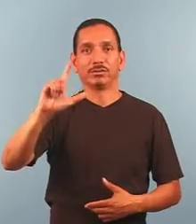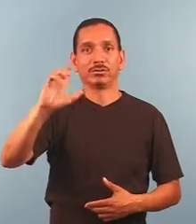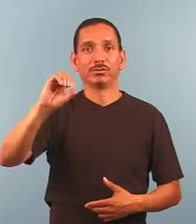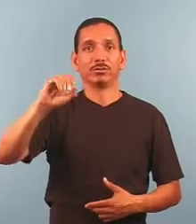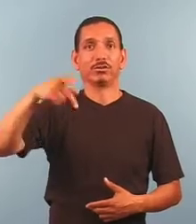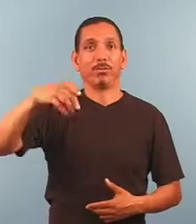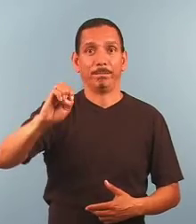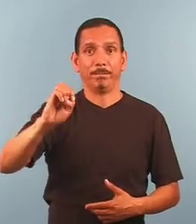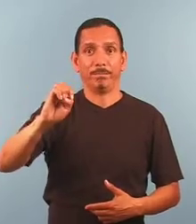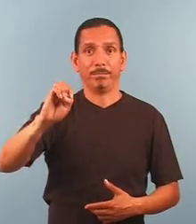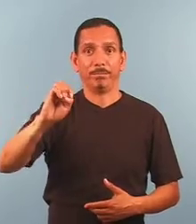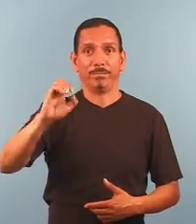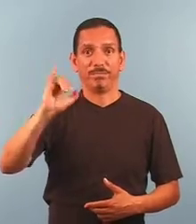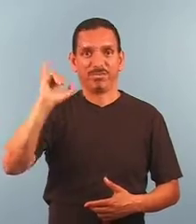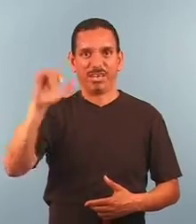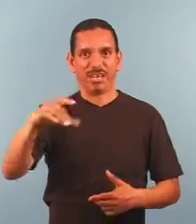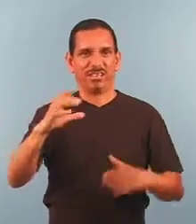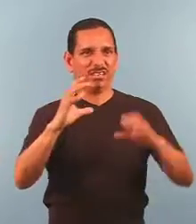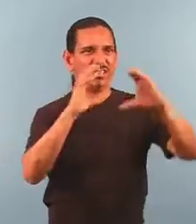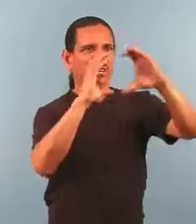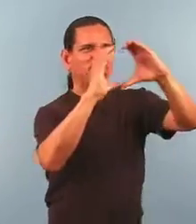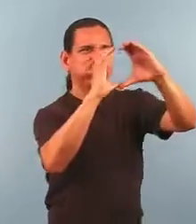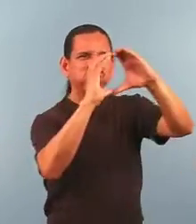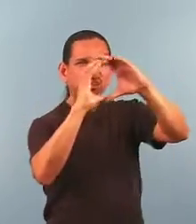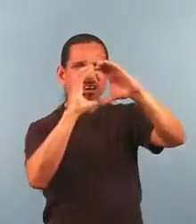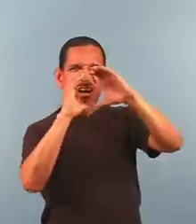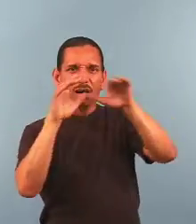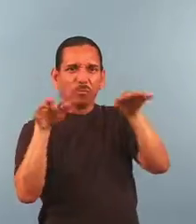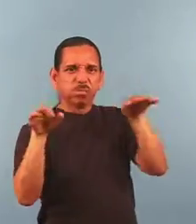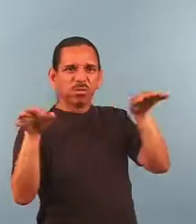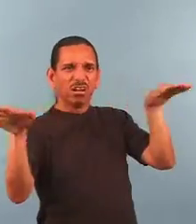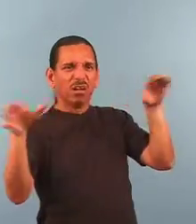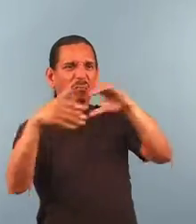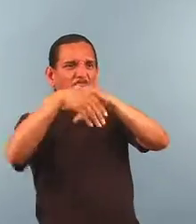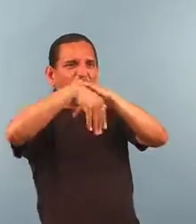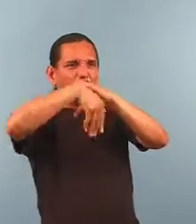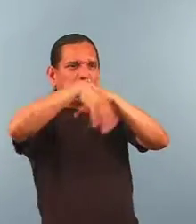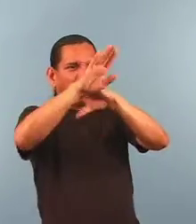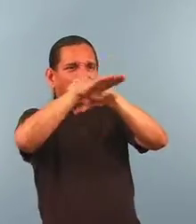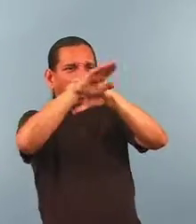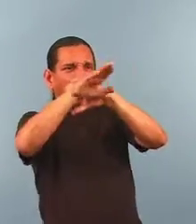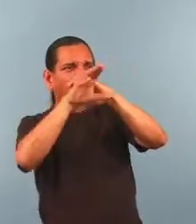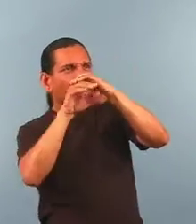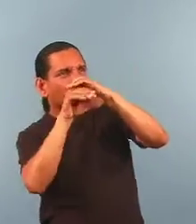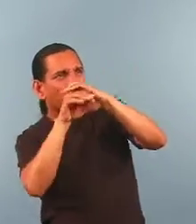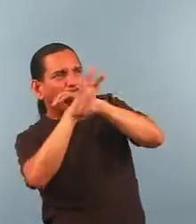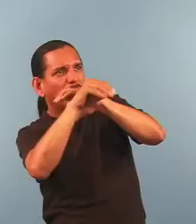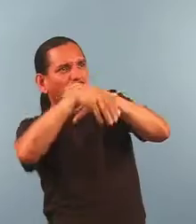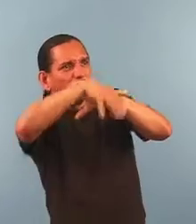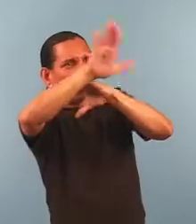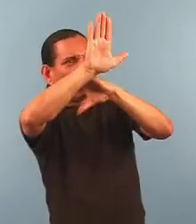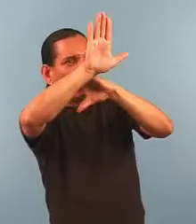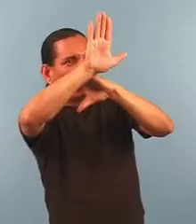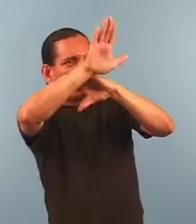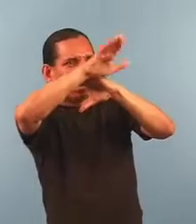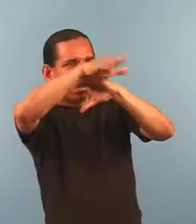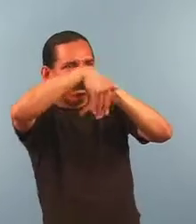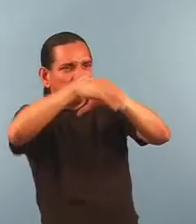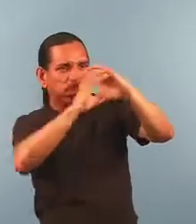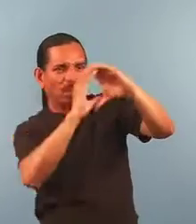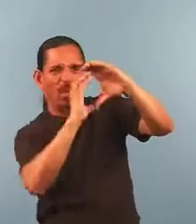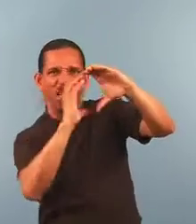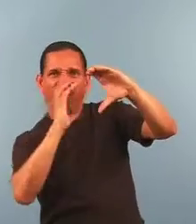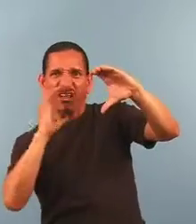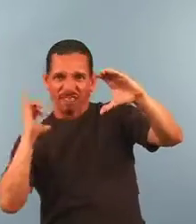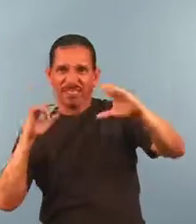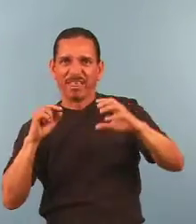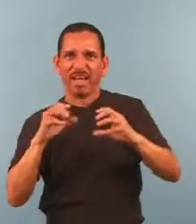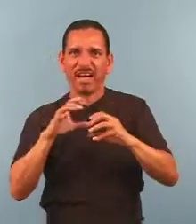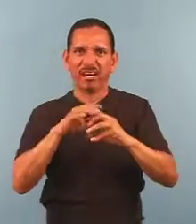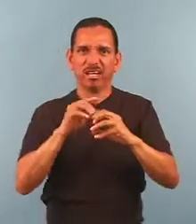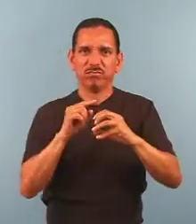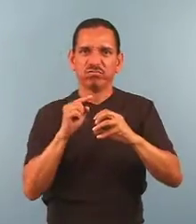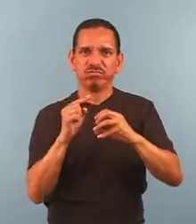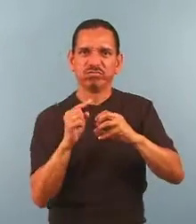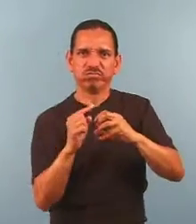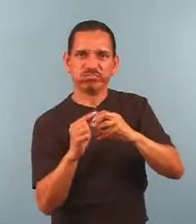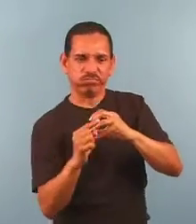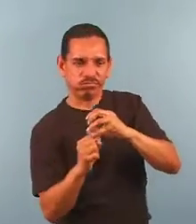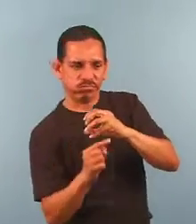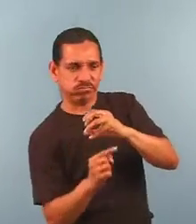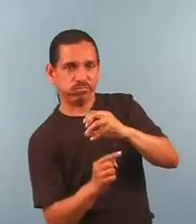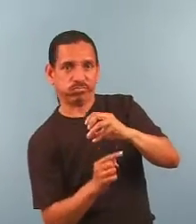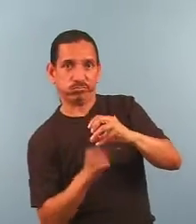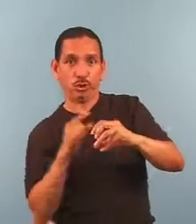orbits